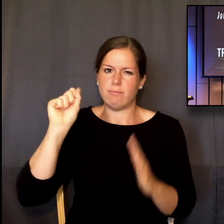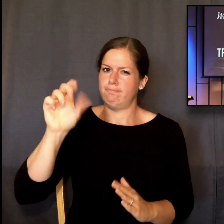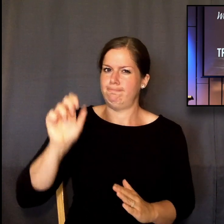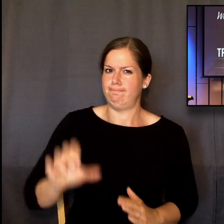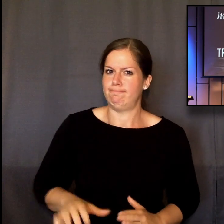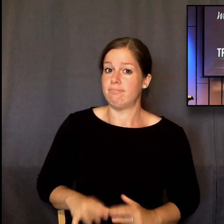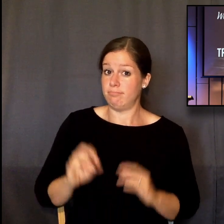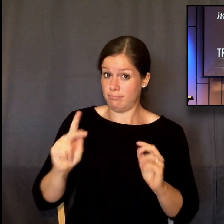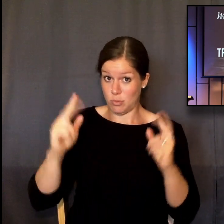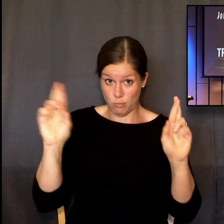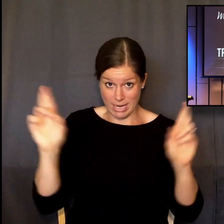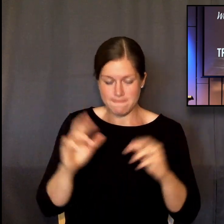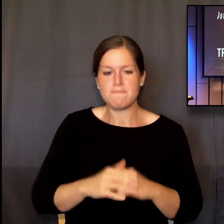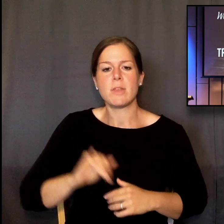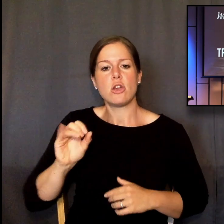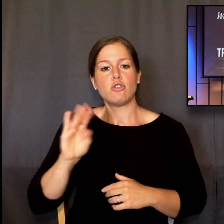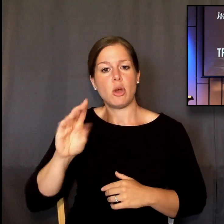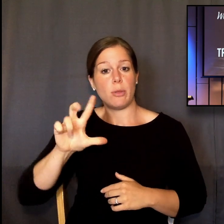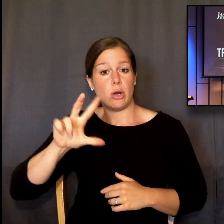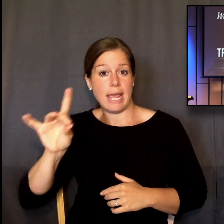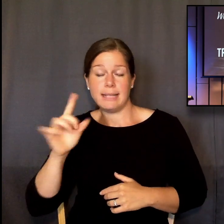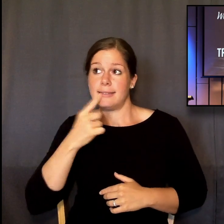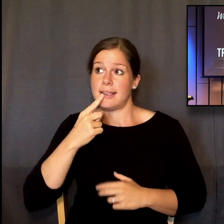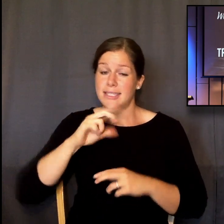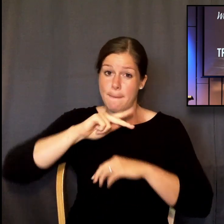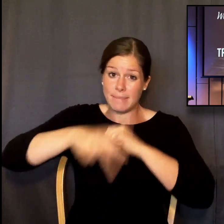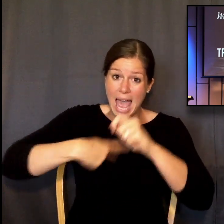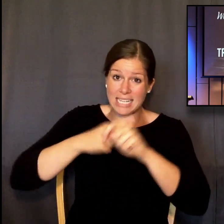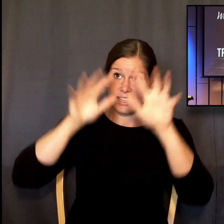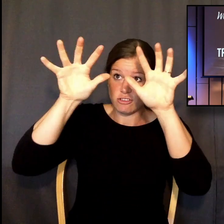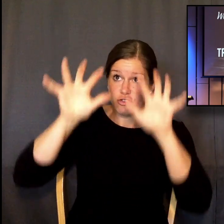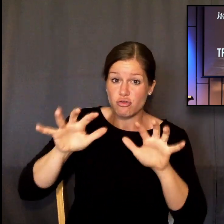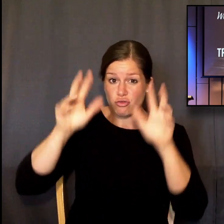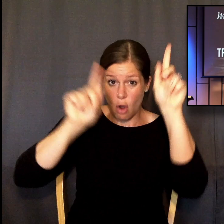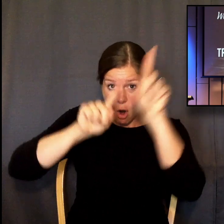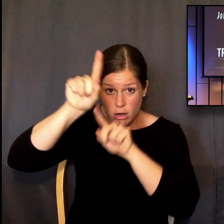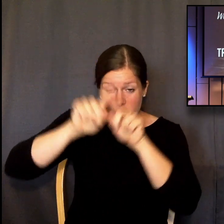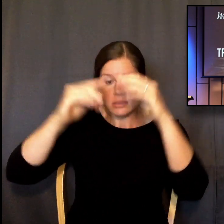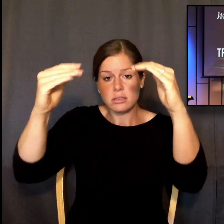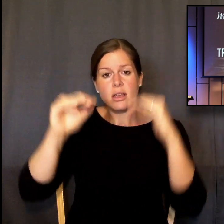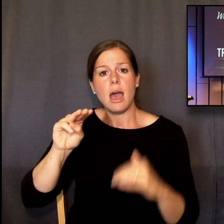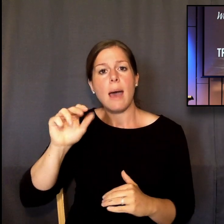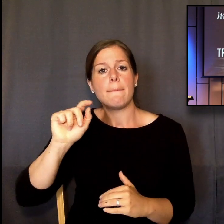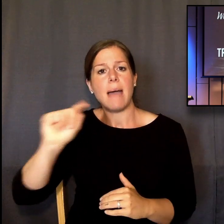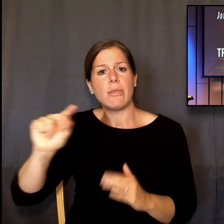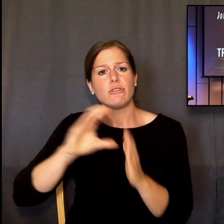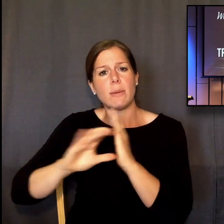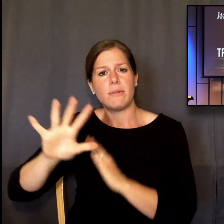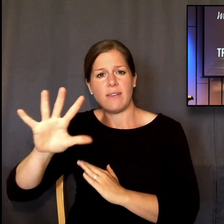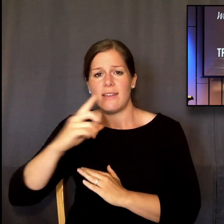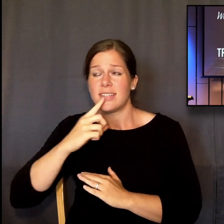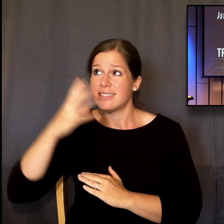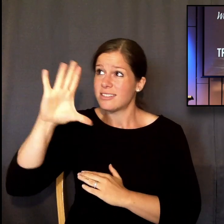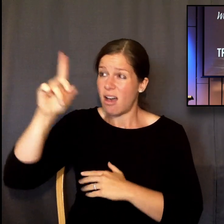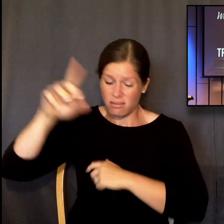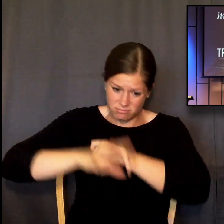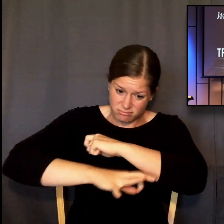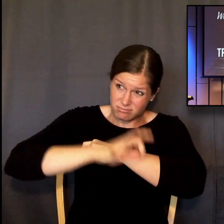for a second. Job 38 says he directs the planets and the stars. Matthew 5 says it is God who makes the sun